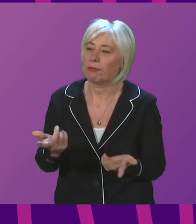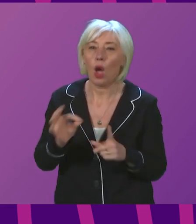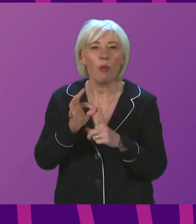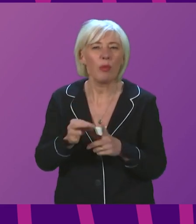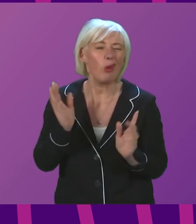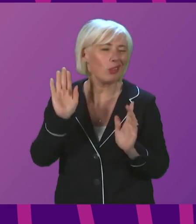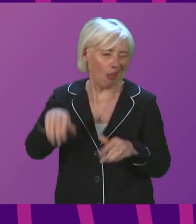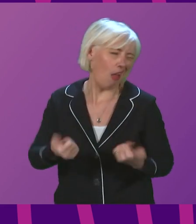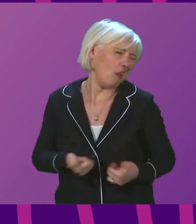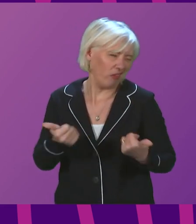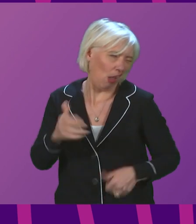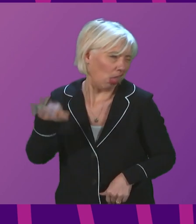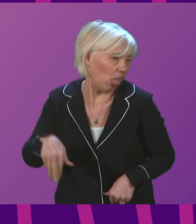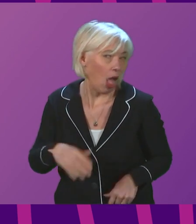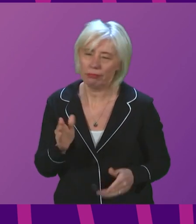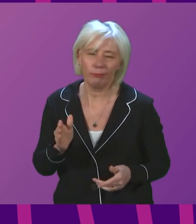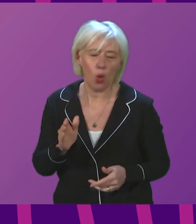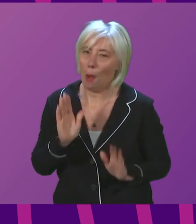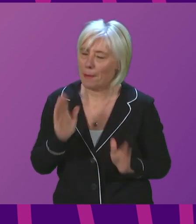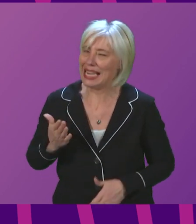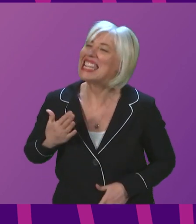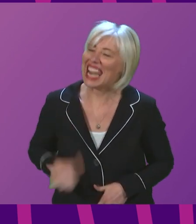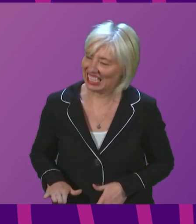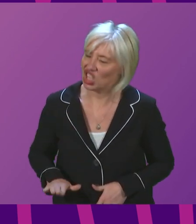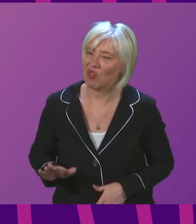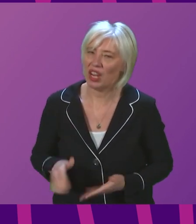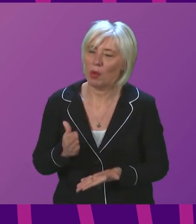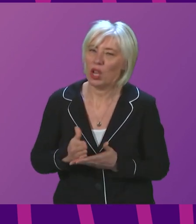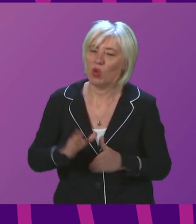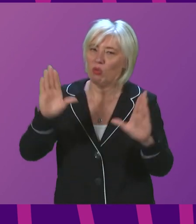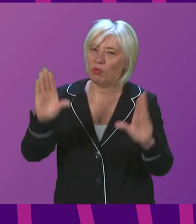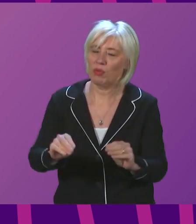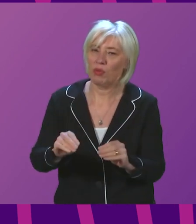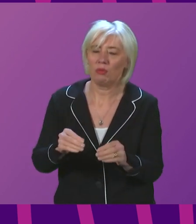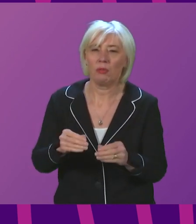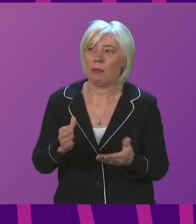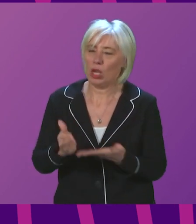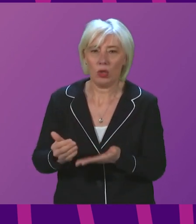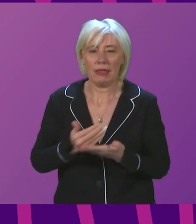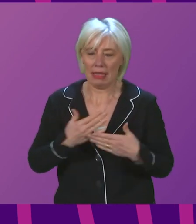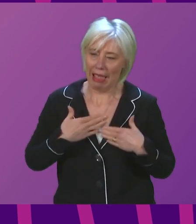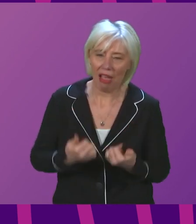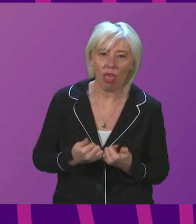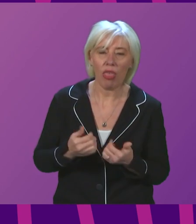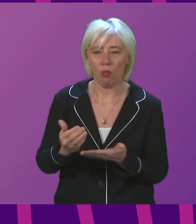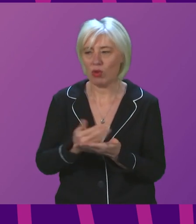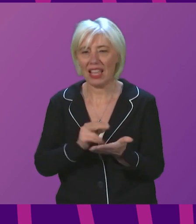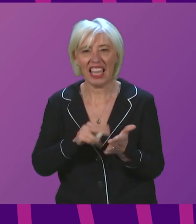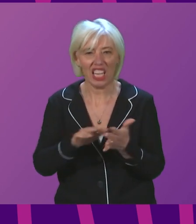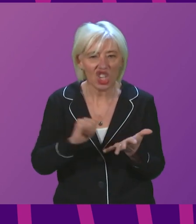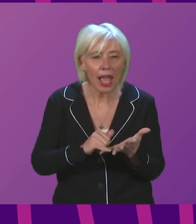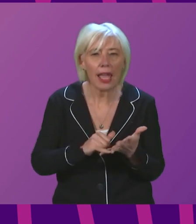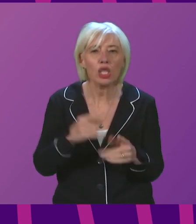lightly, but we do consider them necessary to help stem the increase in cases, safeguard health and protect the NHS, the emergency